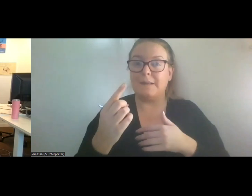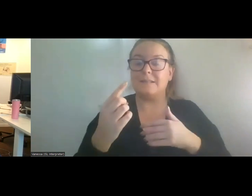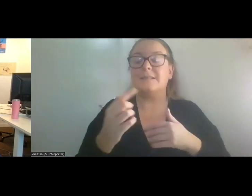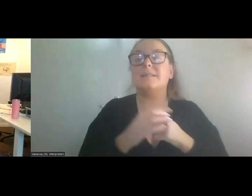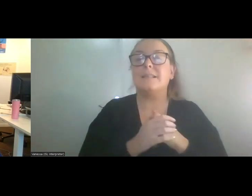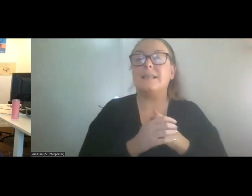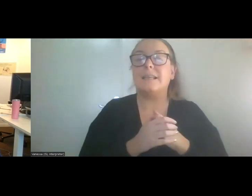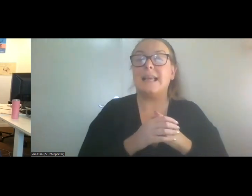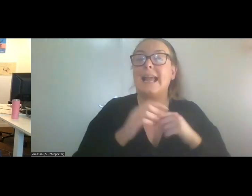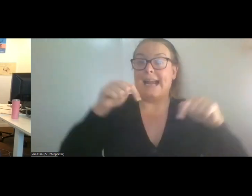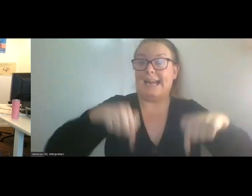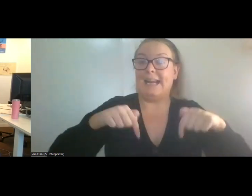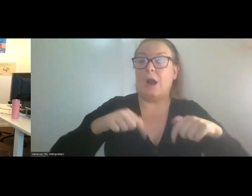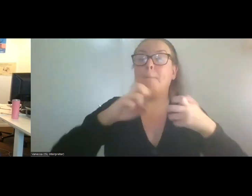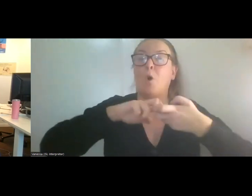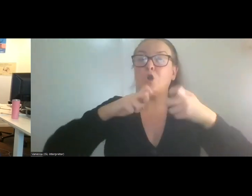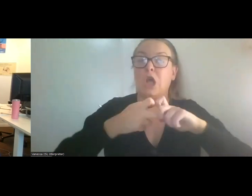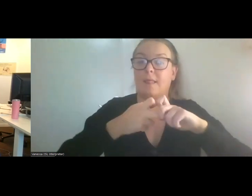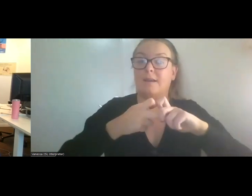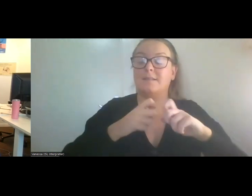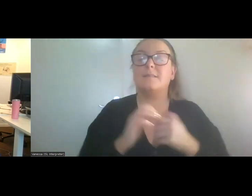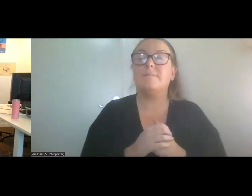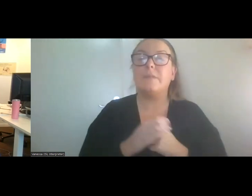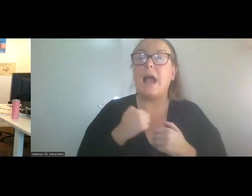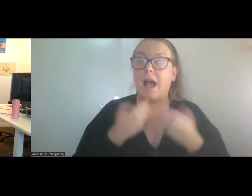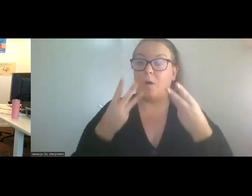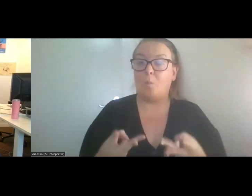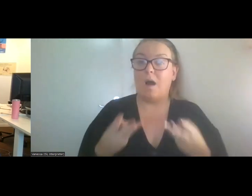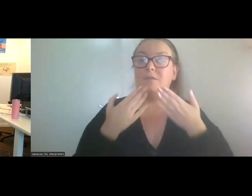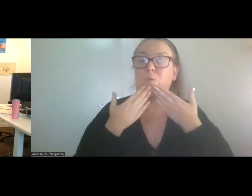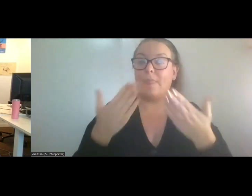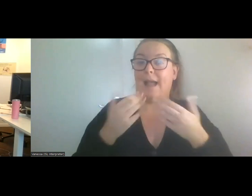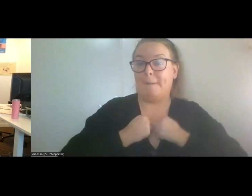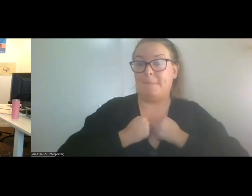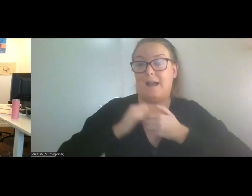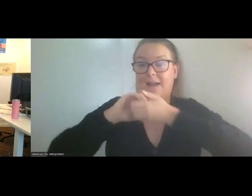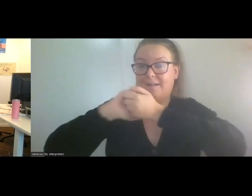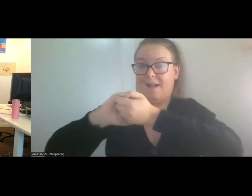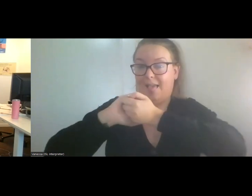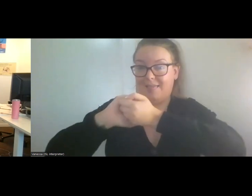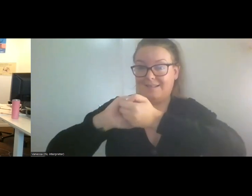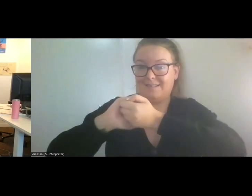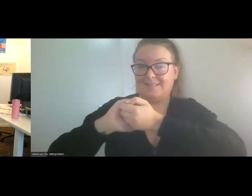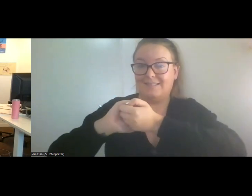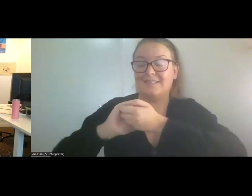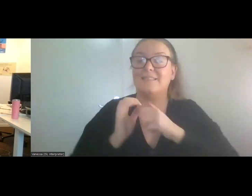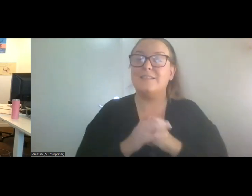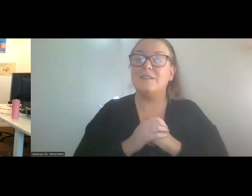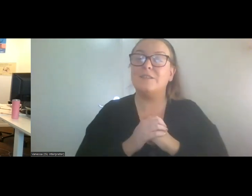And I want to thank my colleagues for for